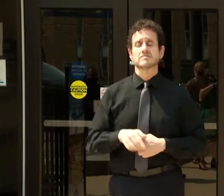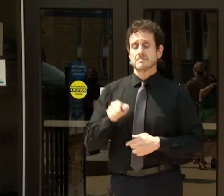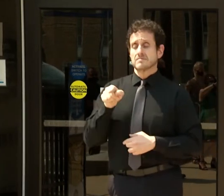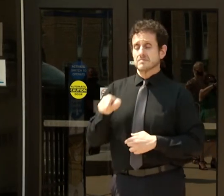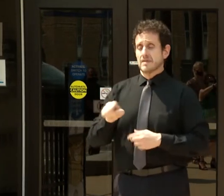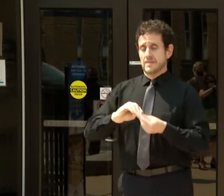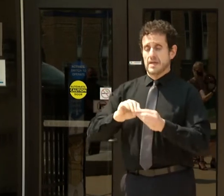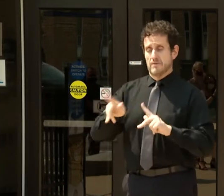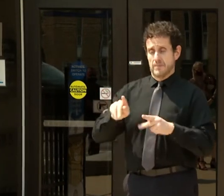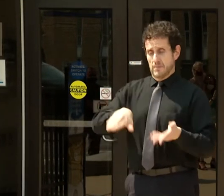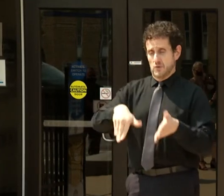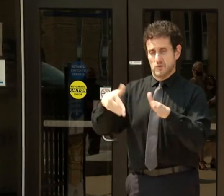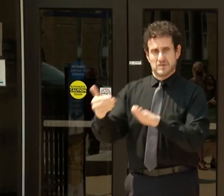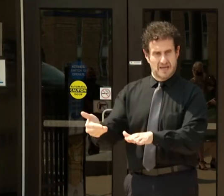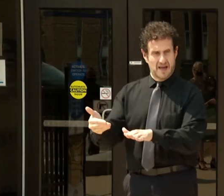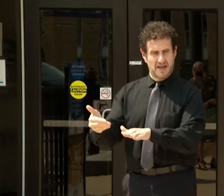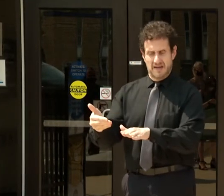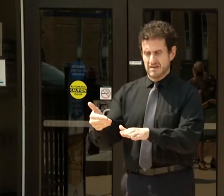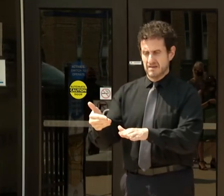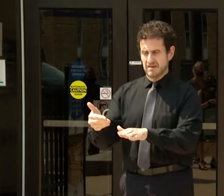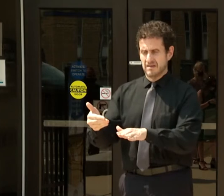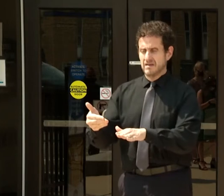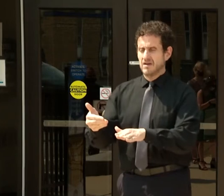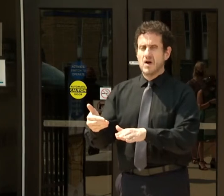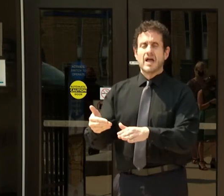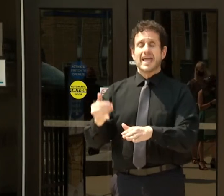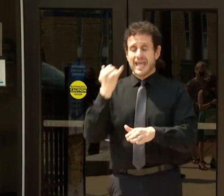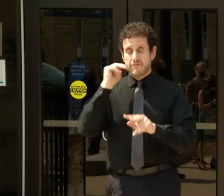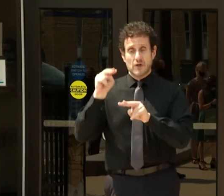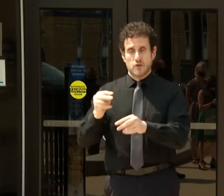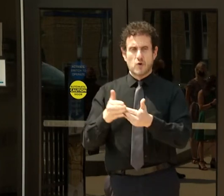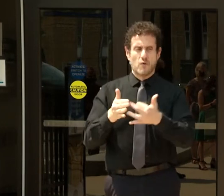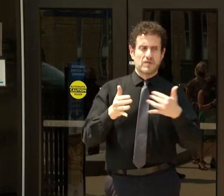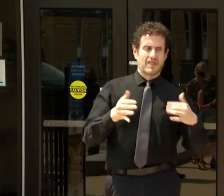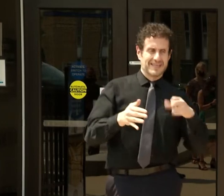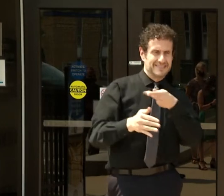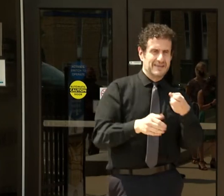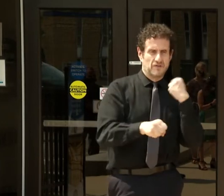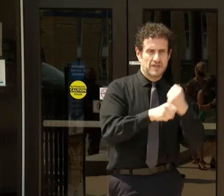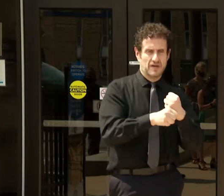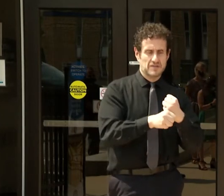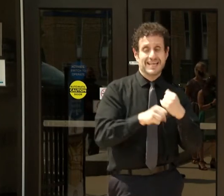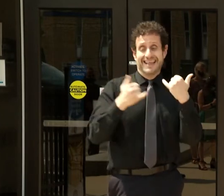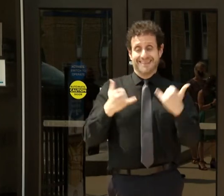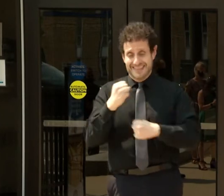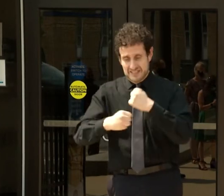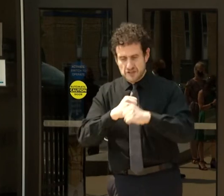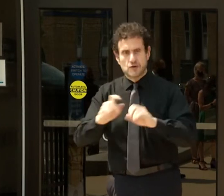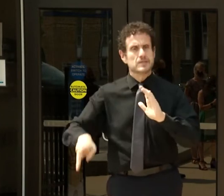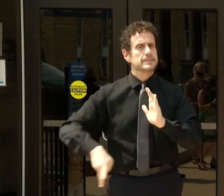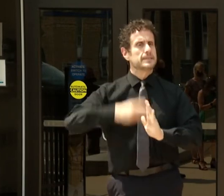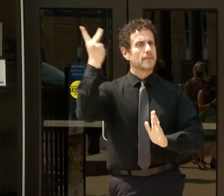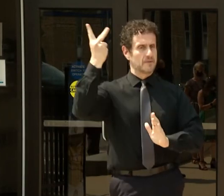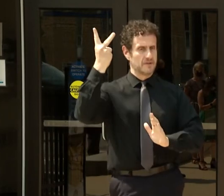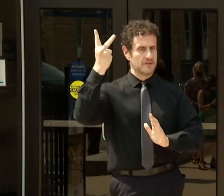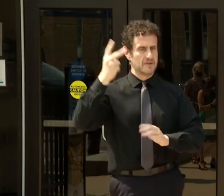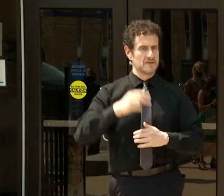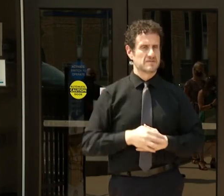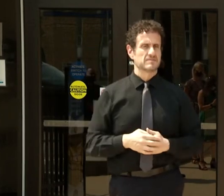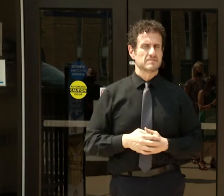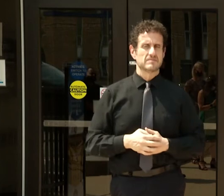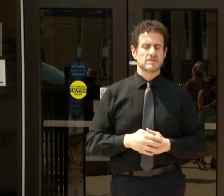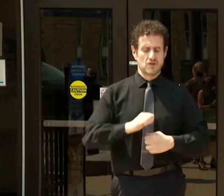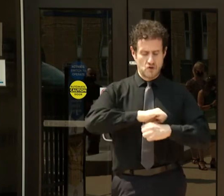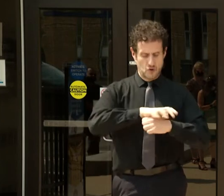experienced over the last several years, we would still double last year's entire caseload. While COVID